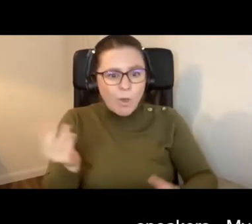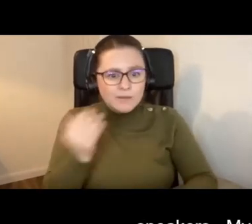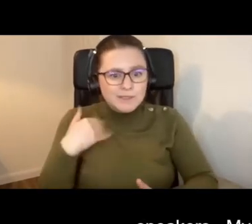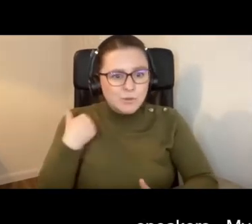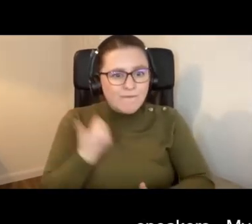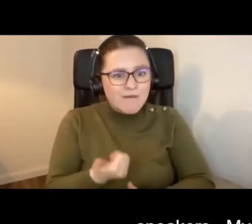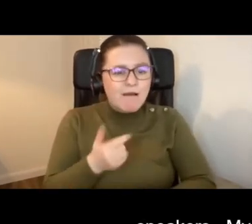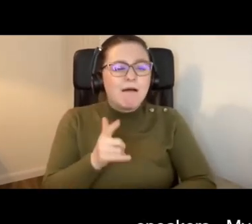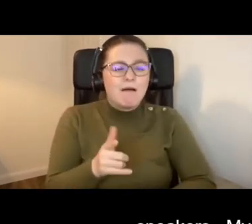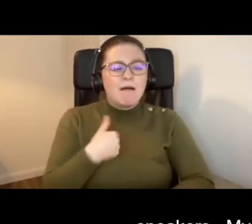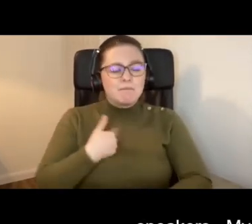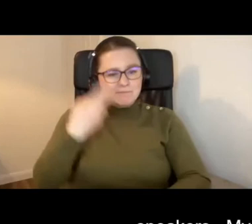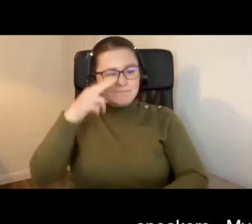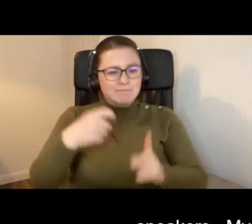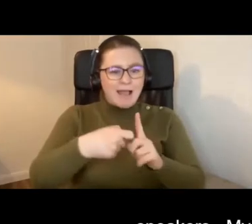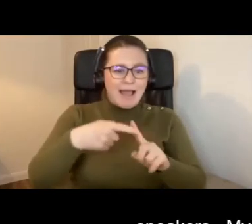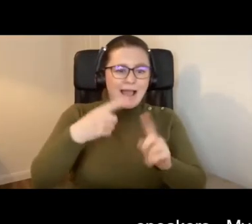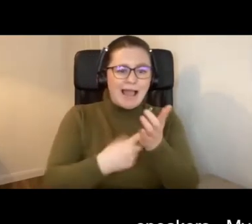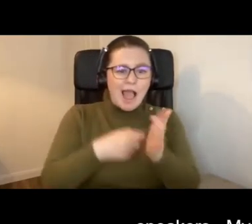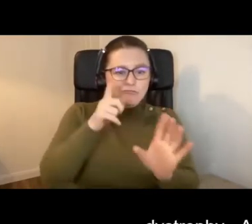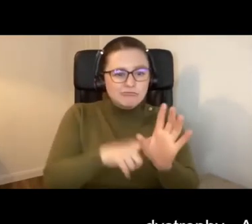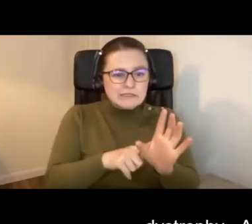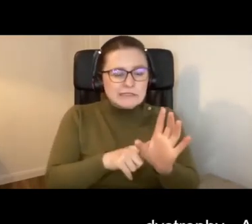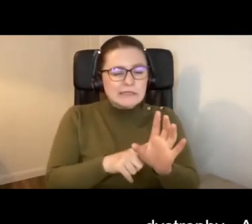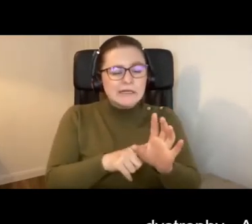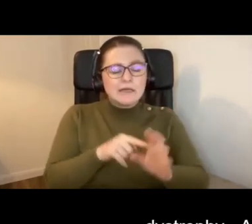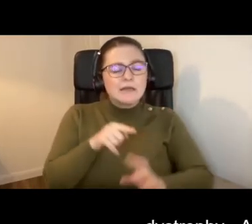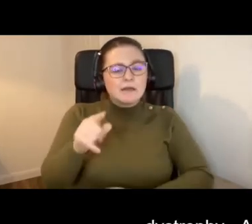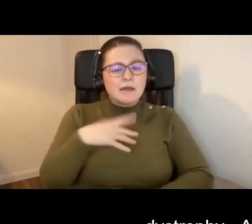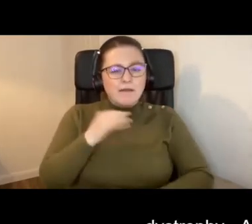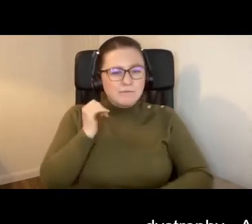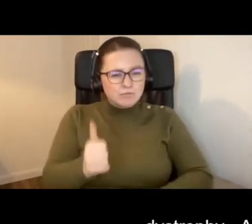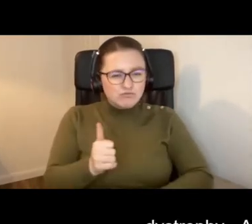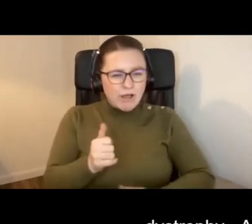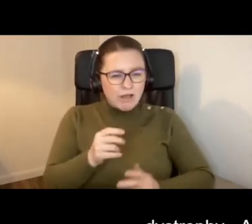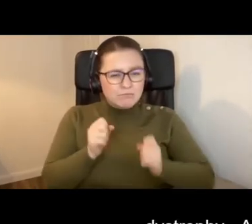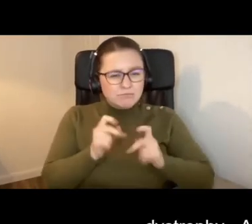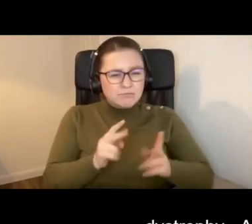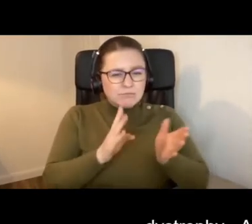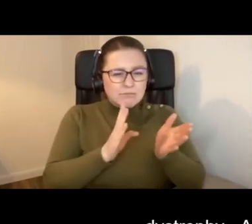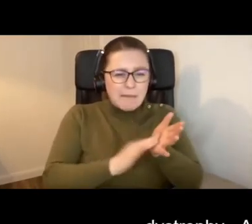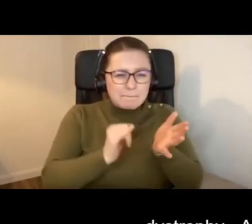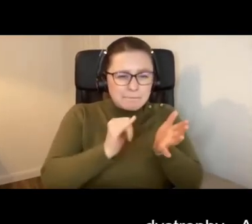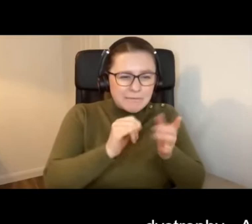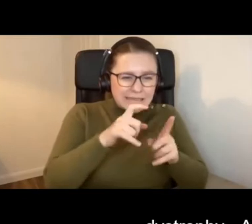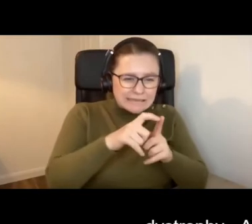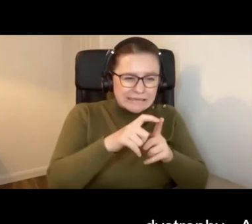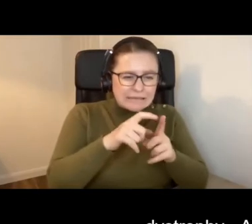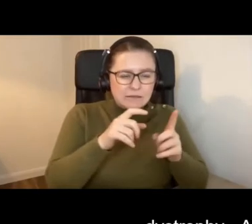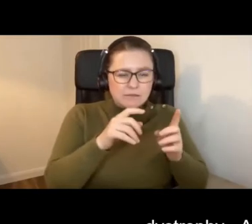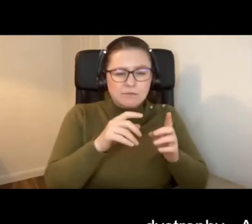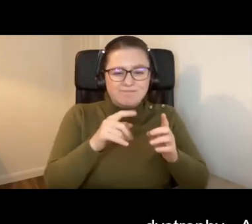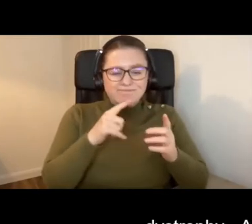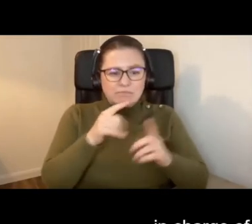So, my name is Kerry. I have a rare form of muscular dystrophy. A little bit about my surroundings.